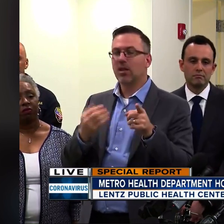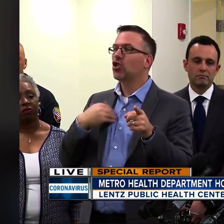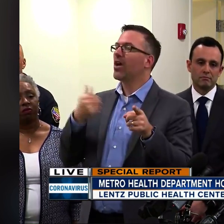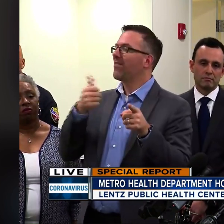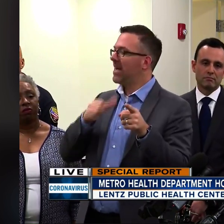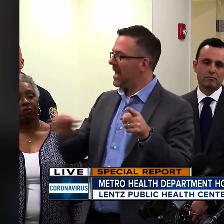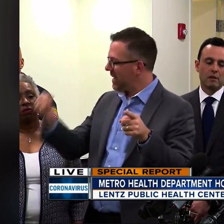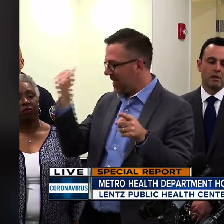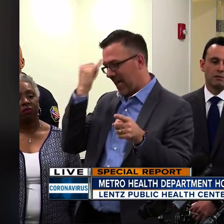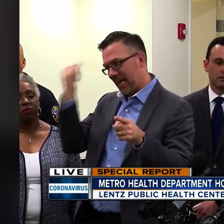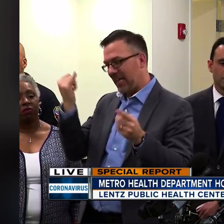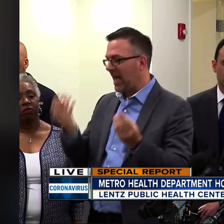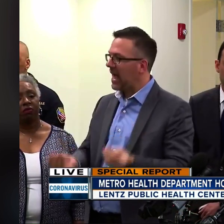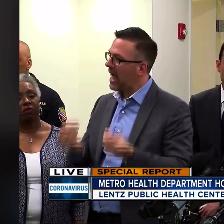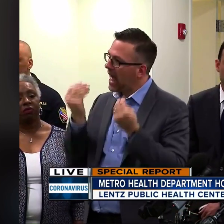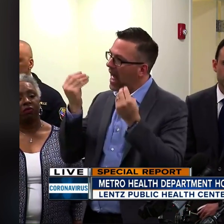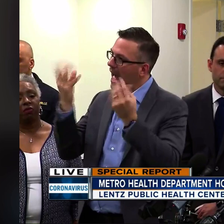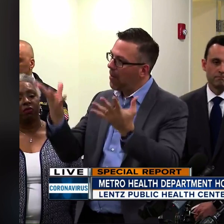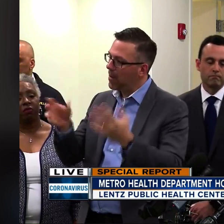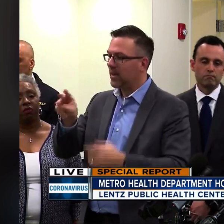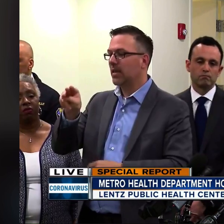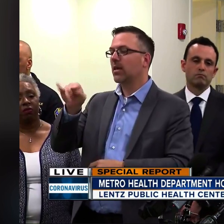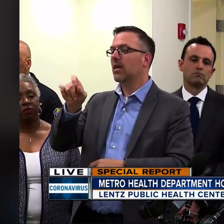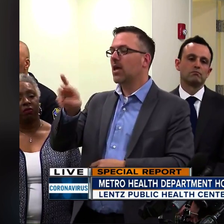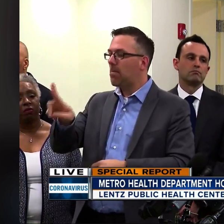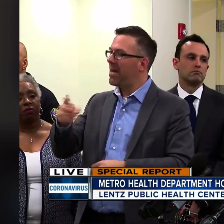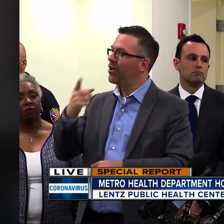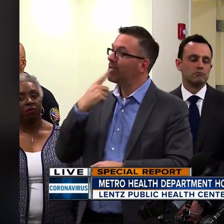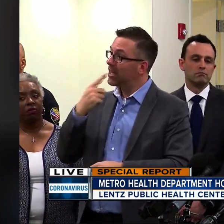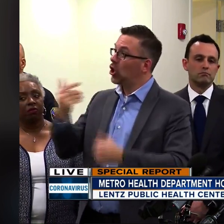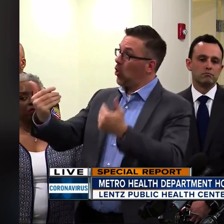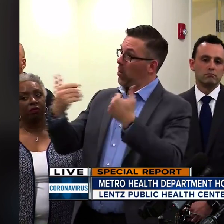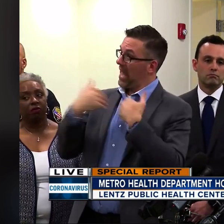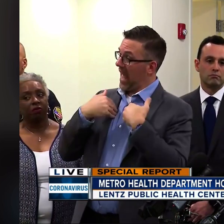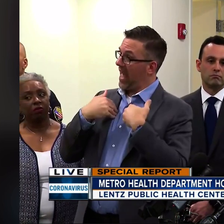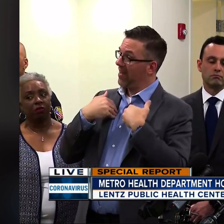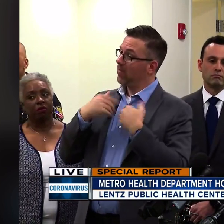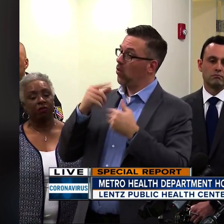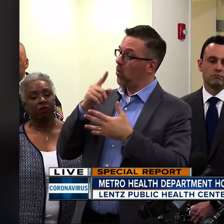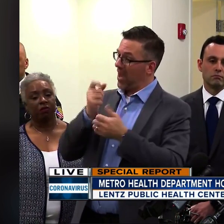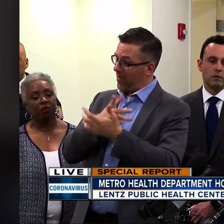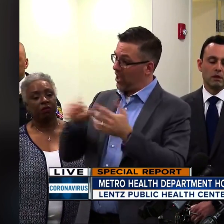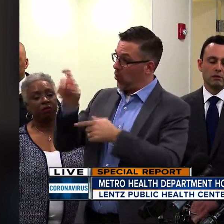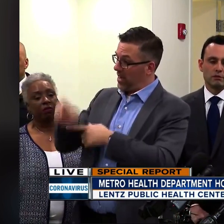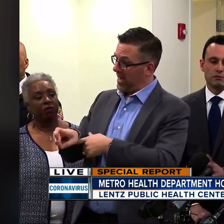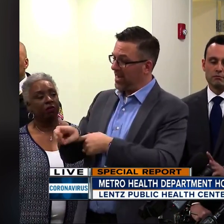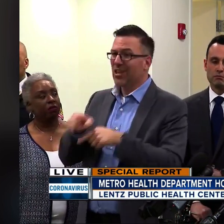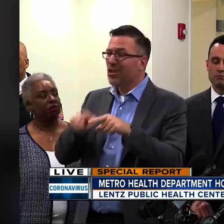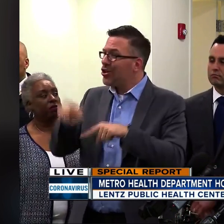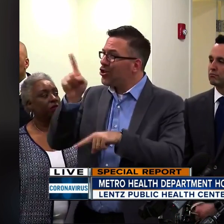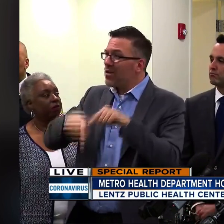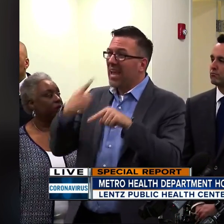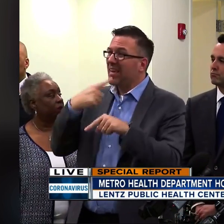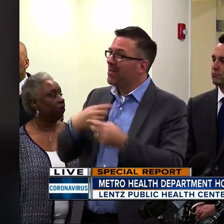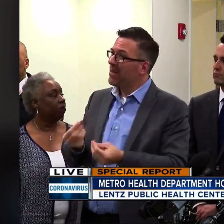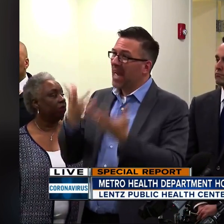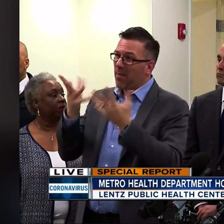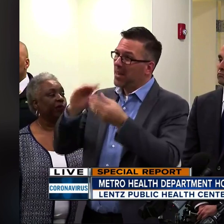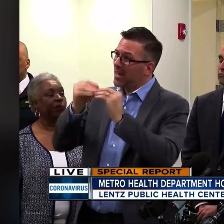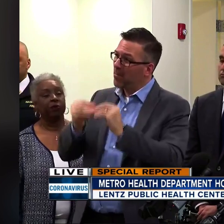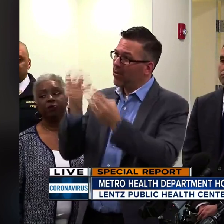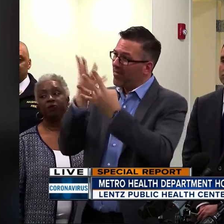of your capacity, the mayor said we have the resources to meet this crisis. You can't even tell me how many kits we have.